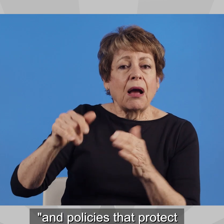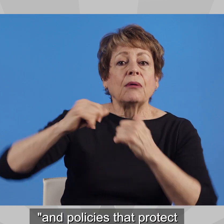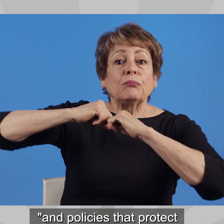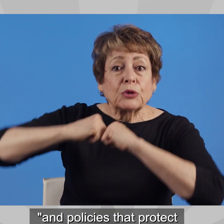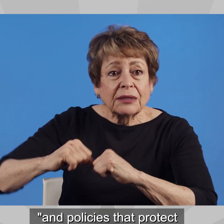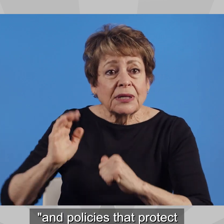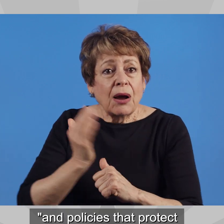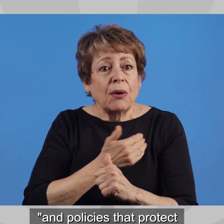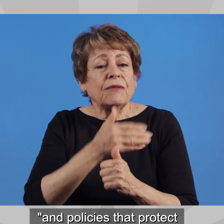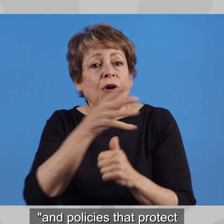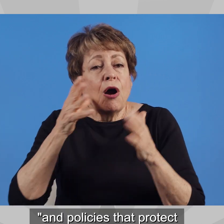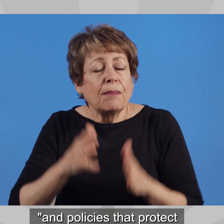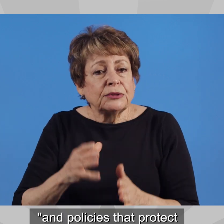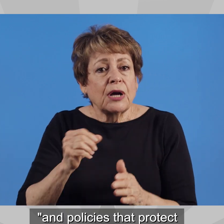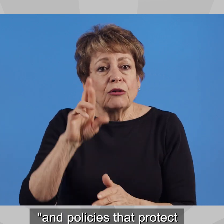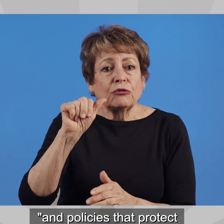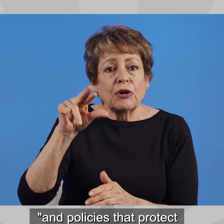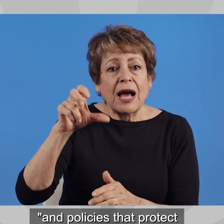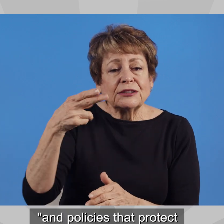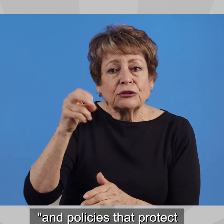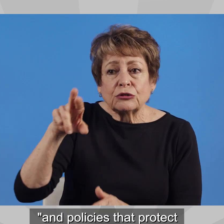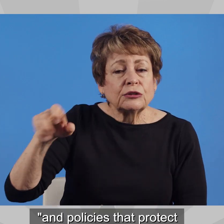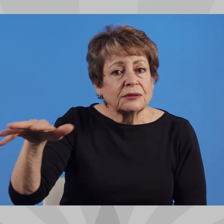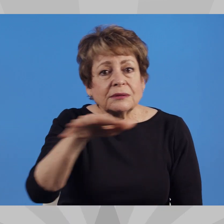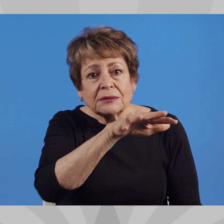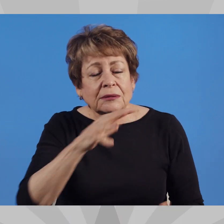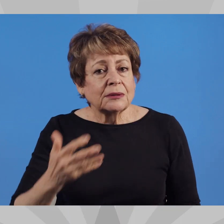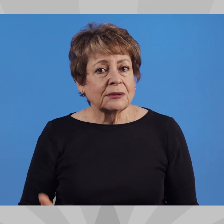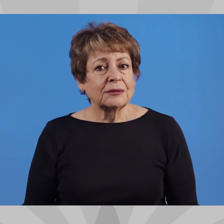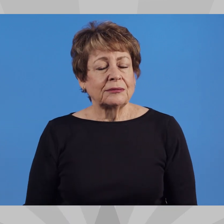and policies that protect our farmers and ranchers.